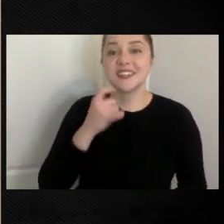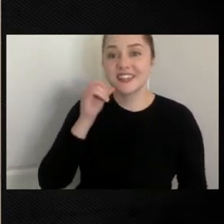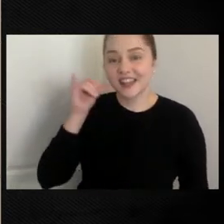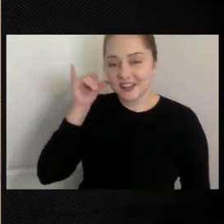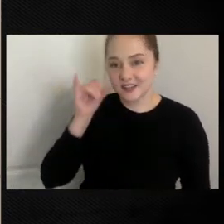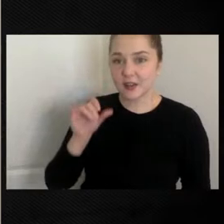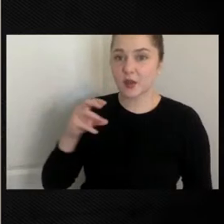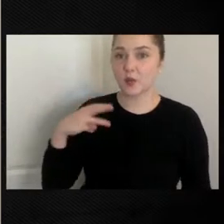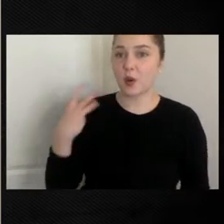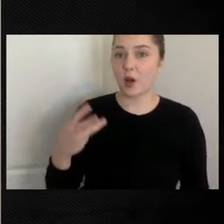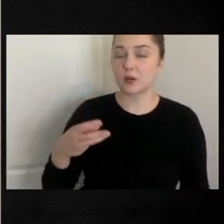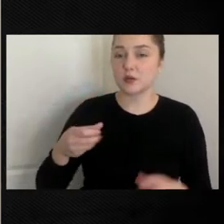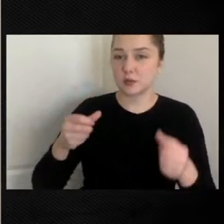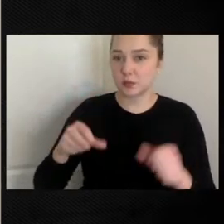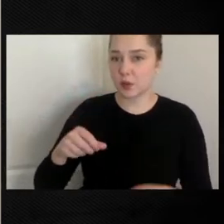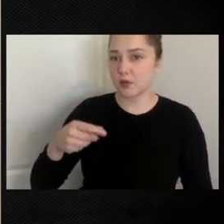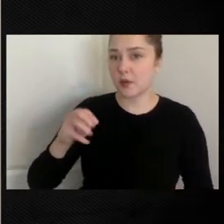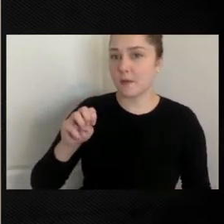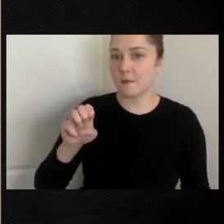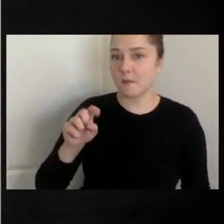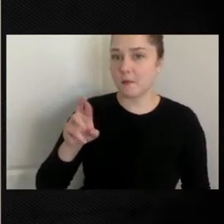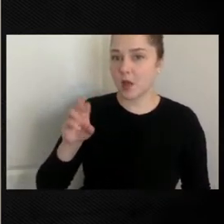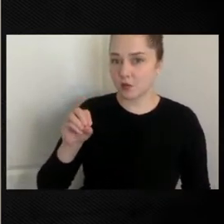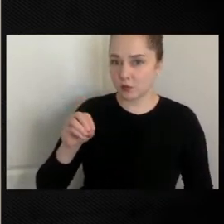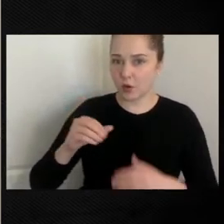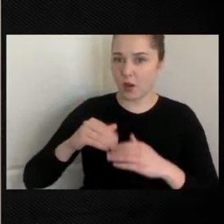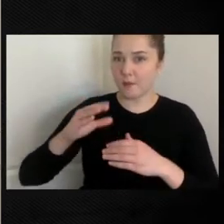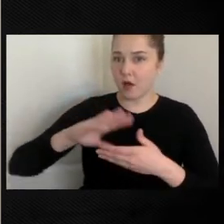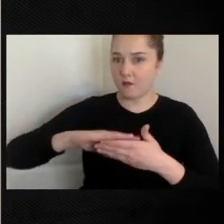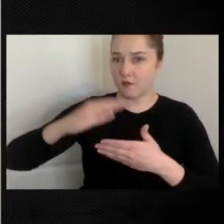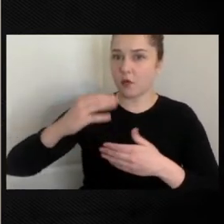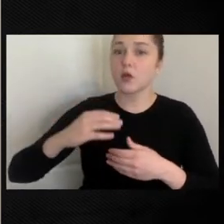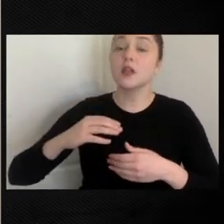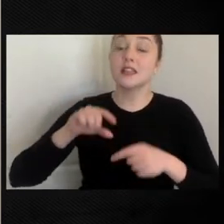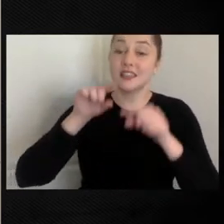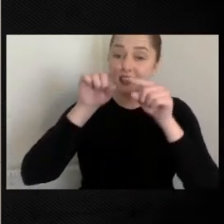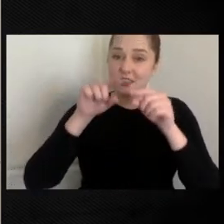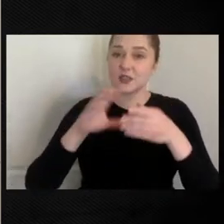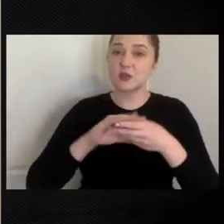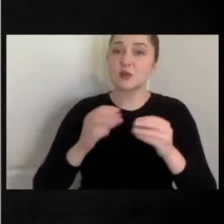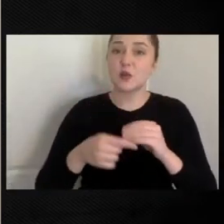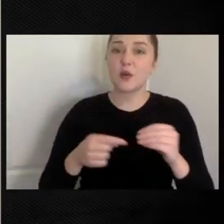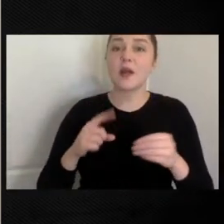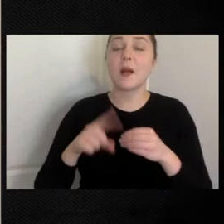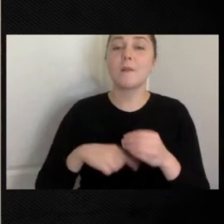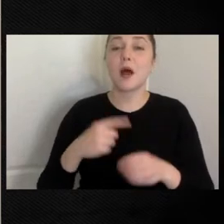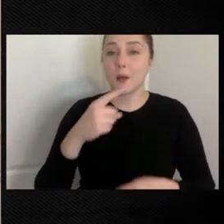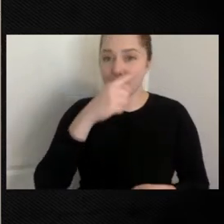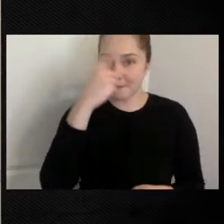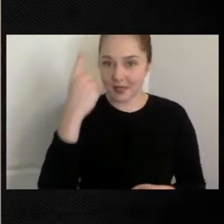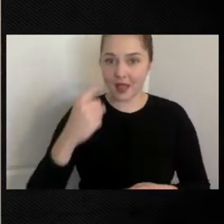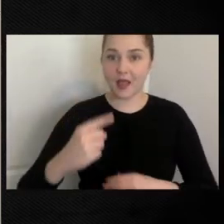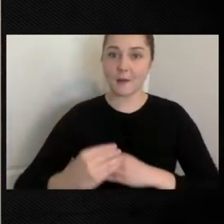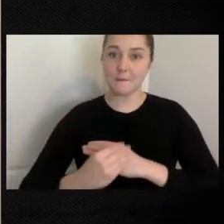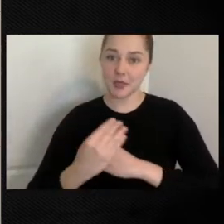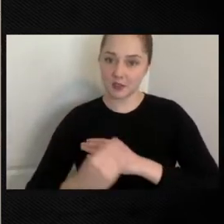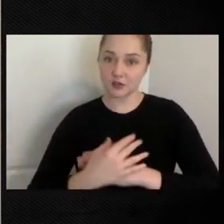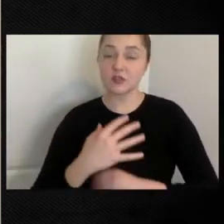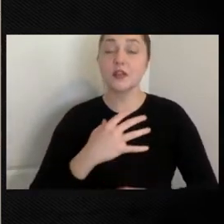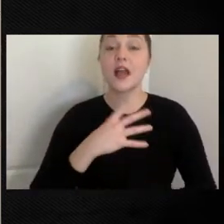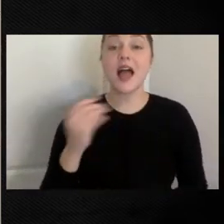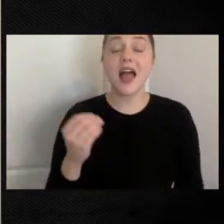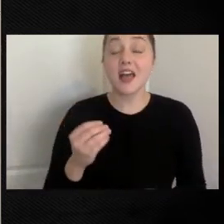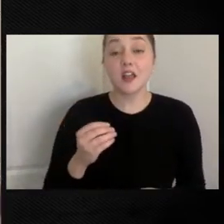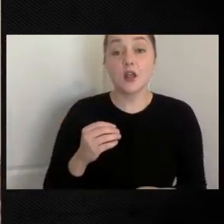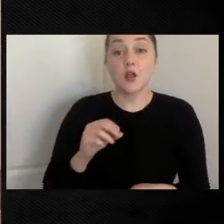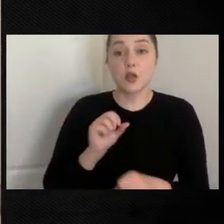section above the fold is a story about these Black beaches and the efforts that myself and